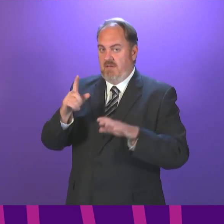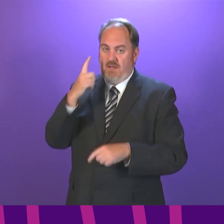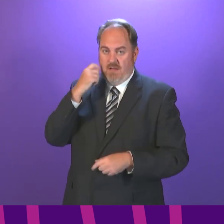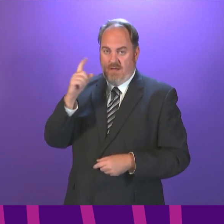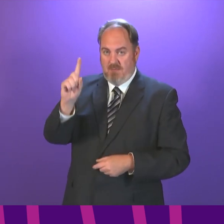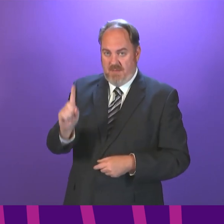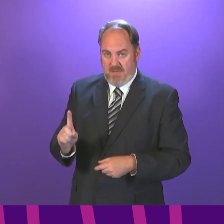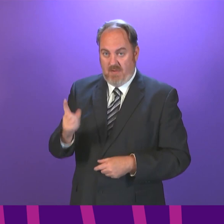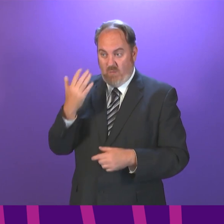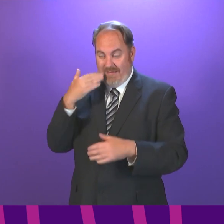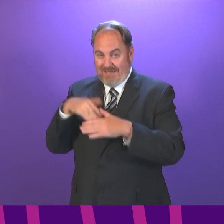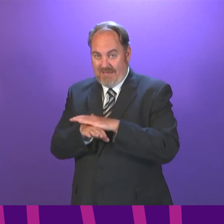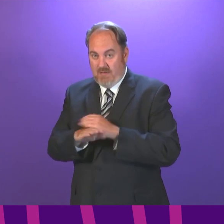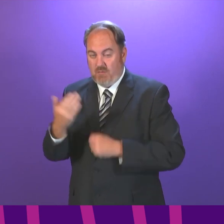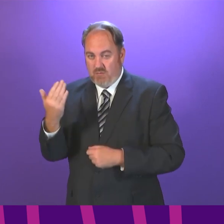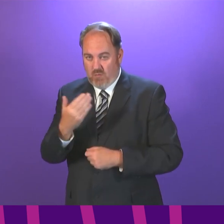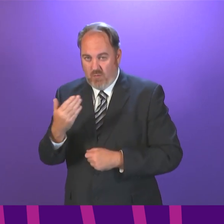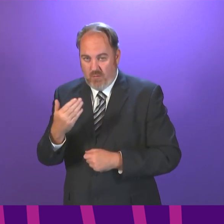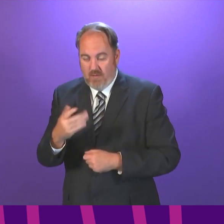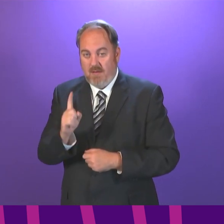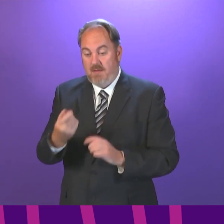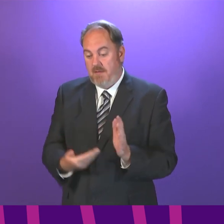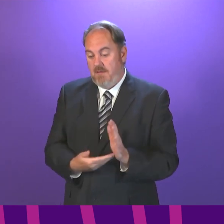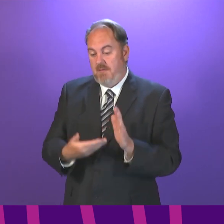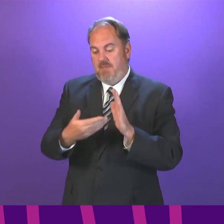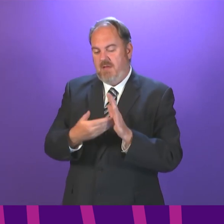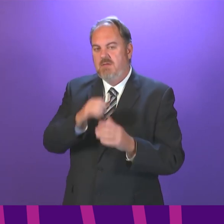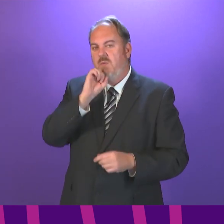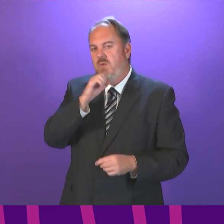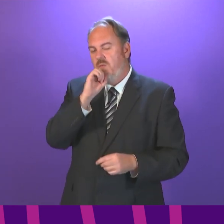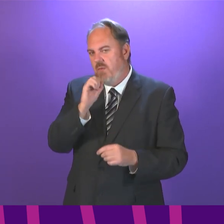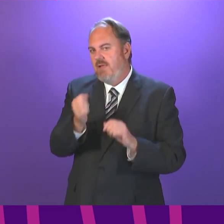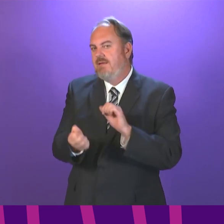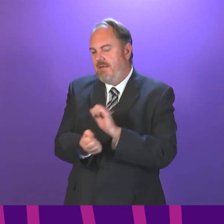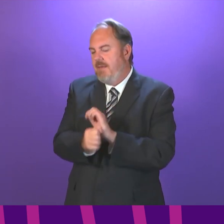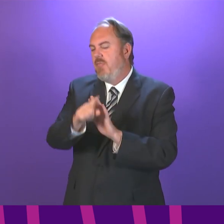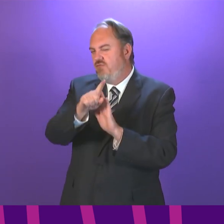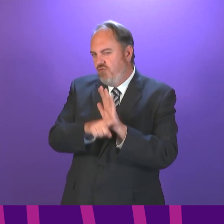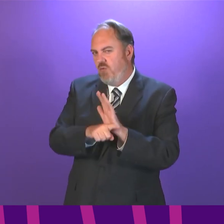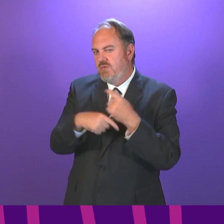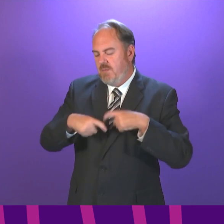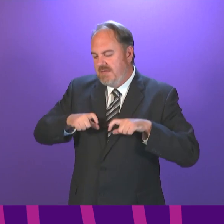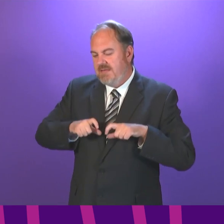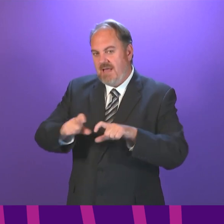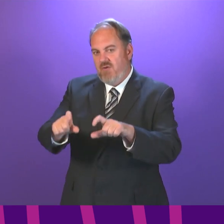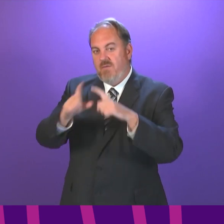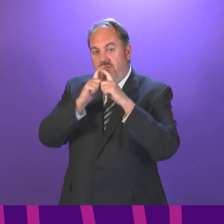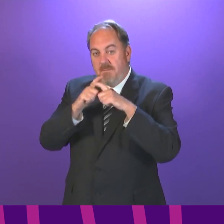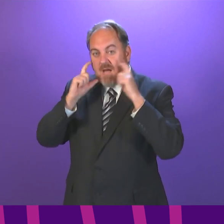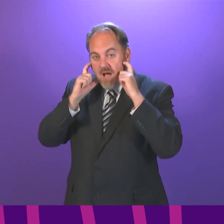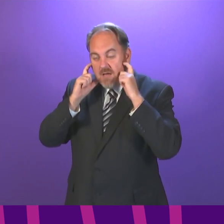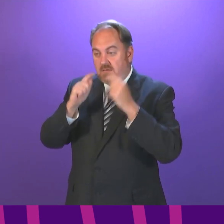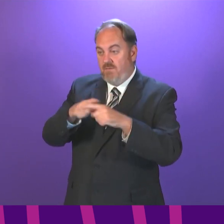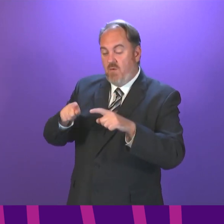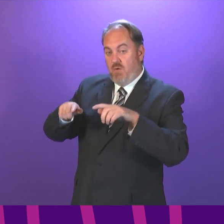have also decided, after careful consideration, to retain the current requirements for face coverings in schools for staff and for